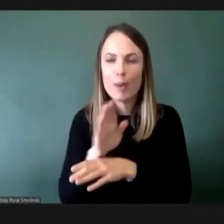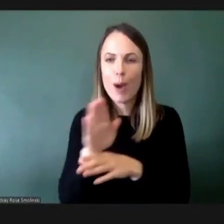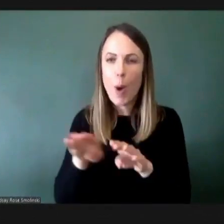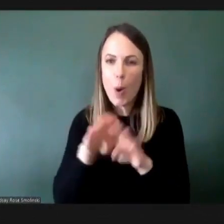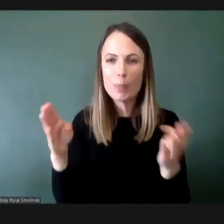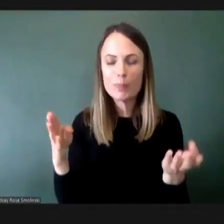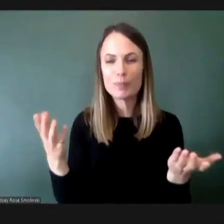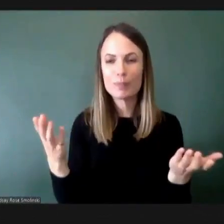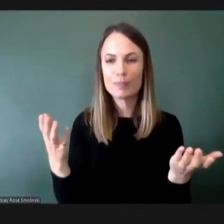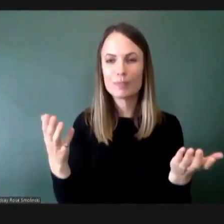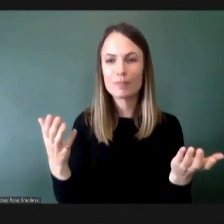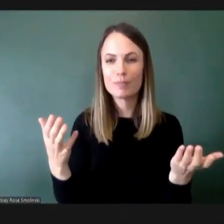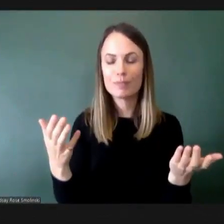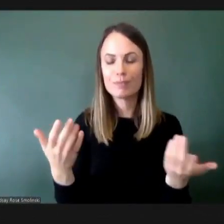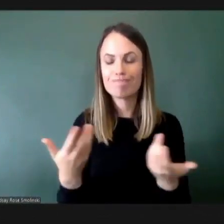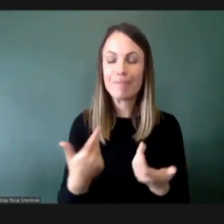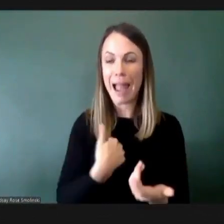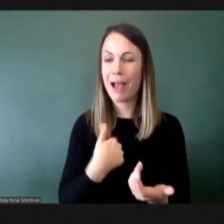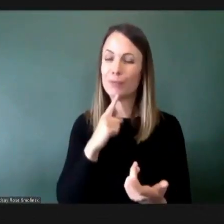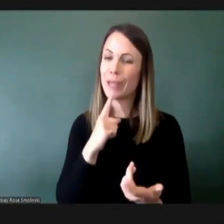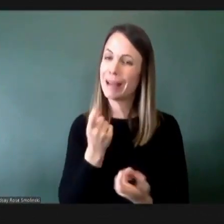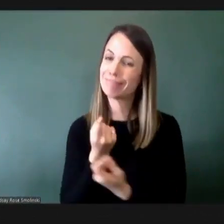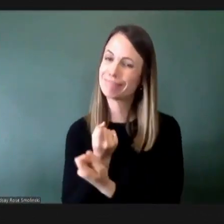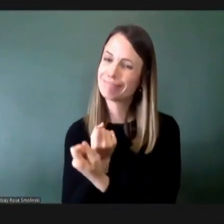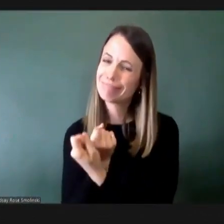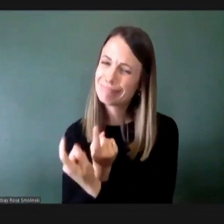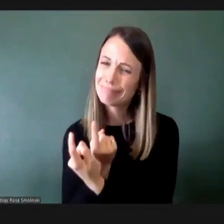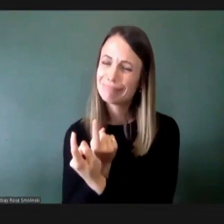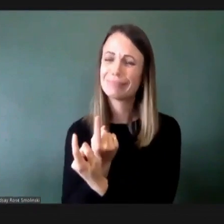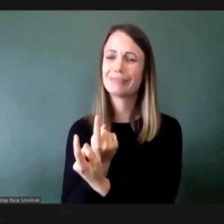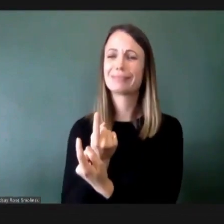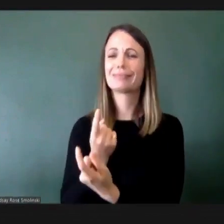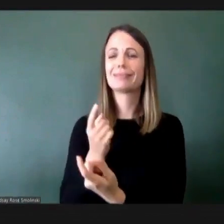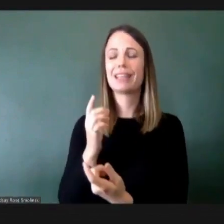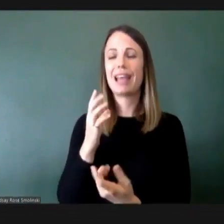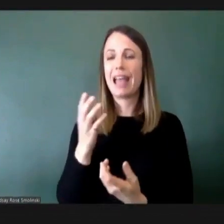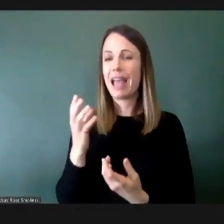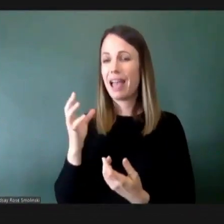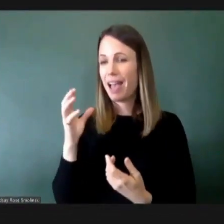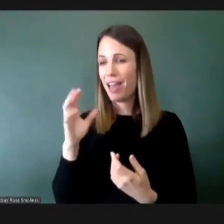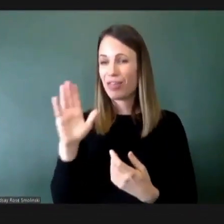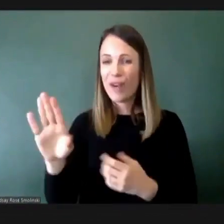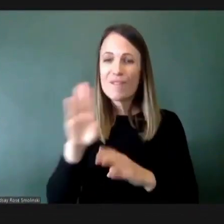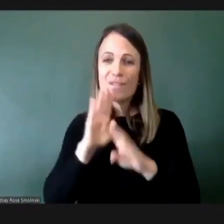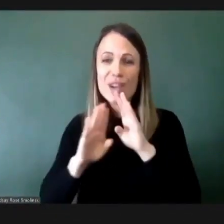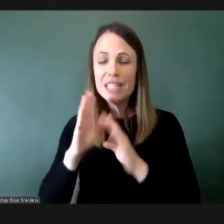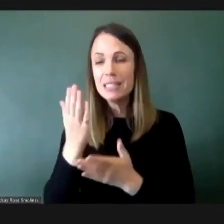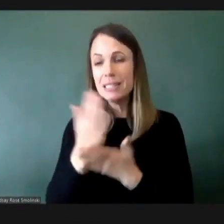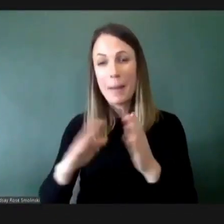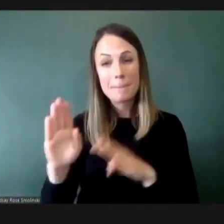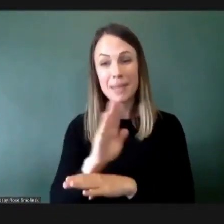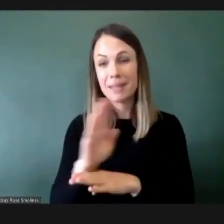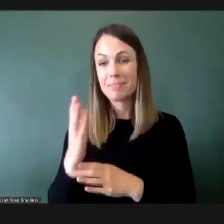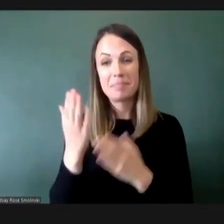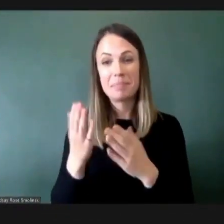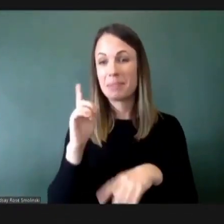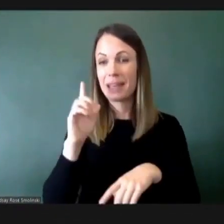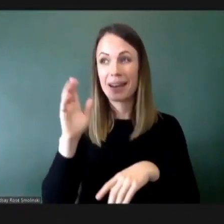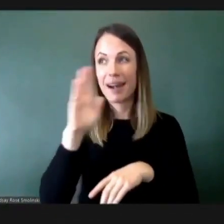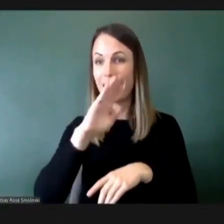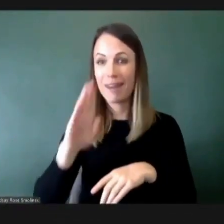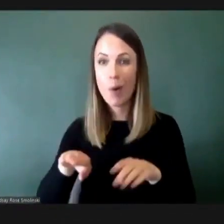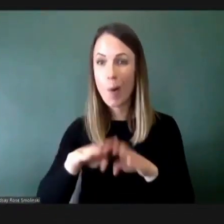open. So I empathize and I understand the frustration and that some businesses may never even open again.